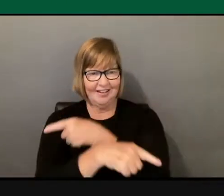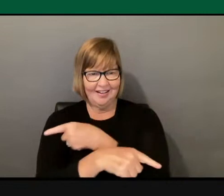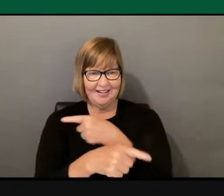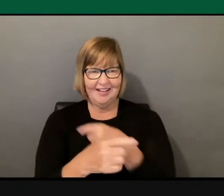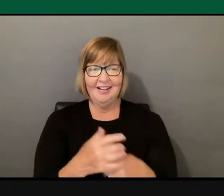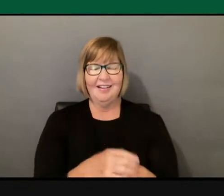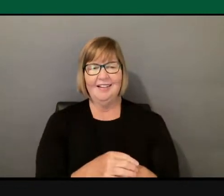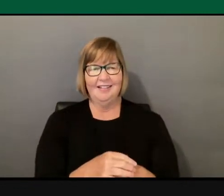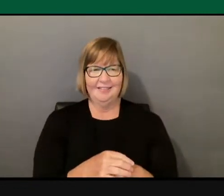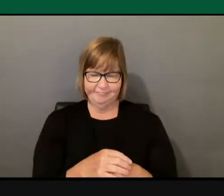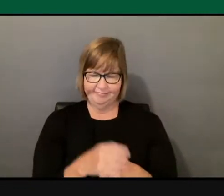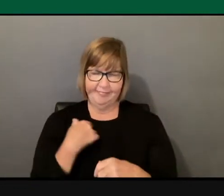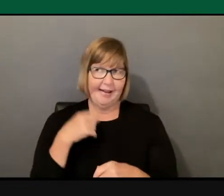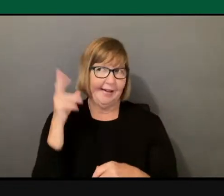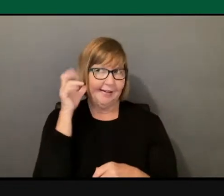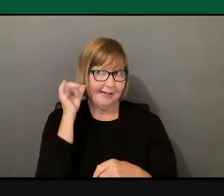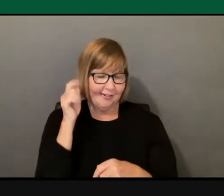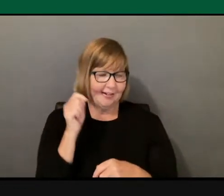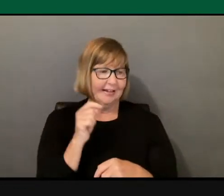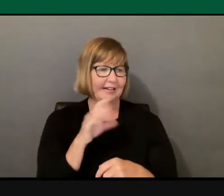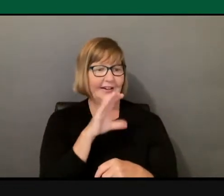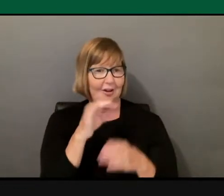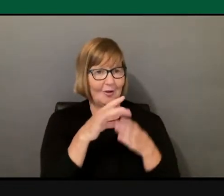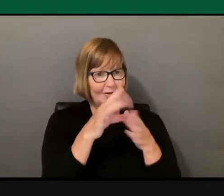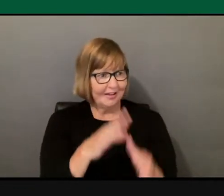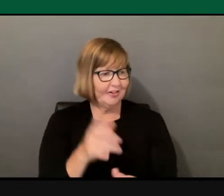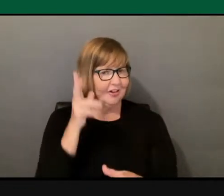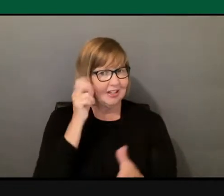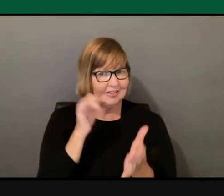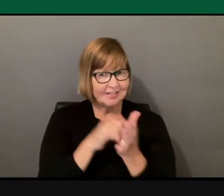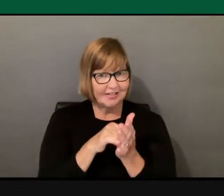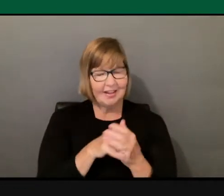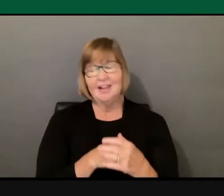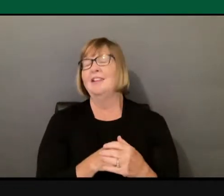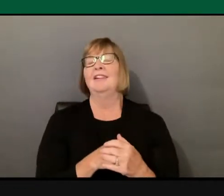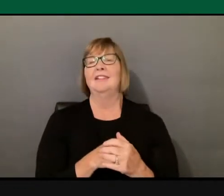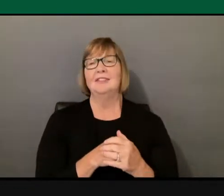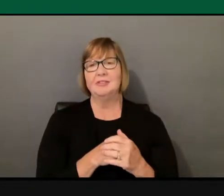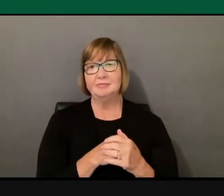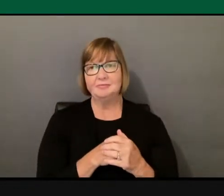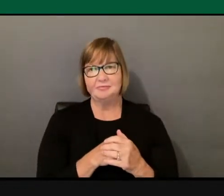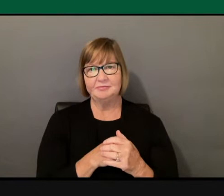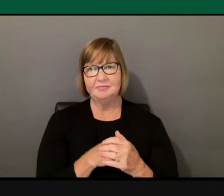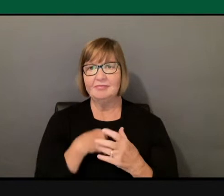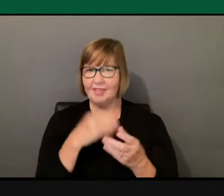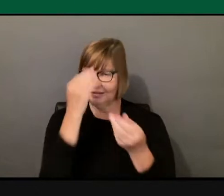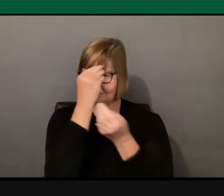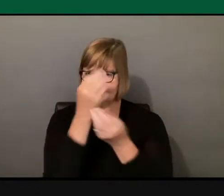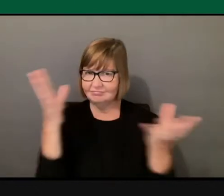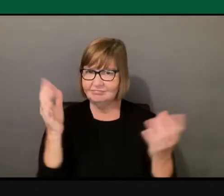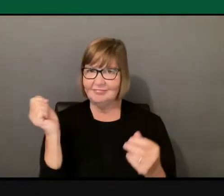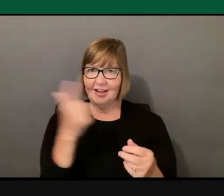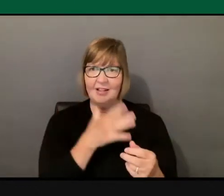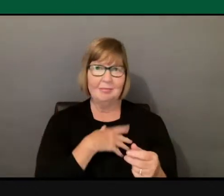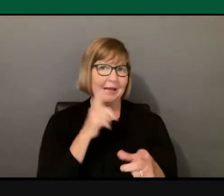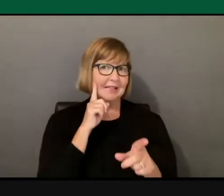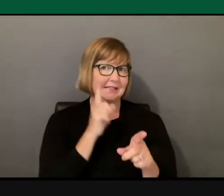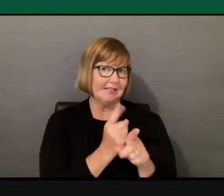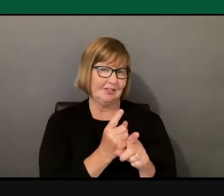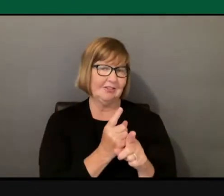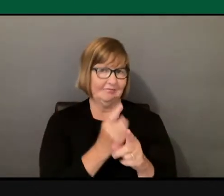and I get it. And this is what I tell all my sisters and what I would tell anybody